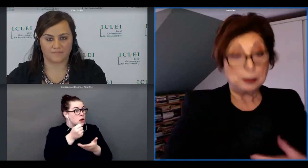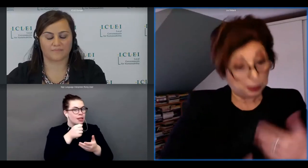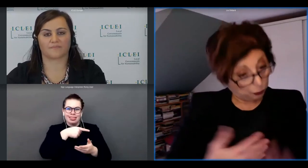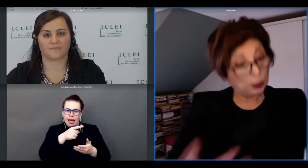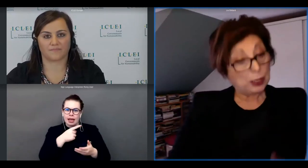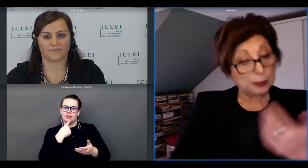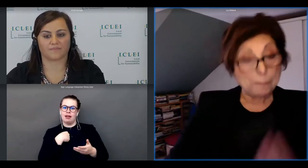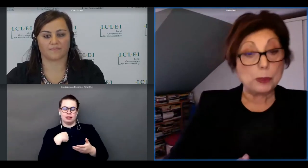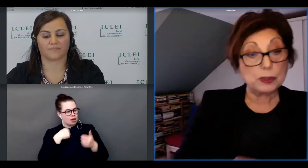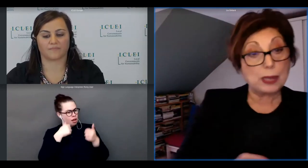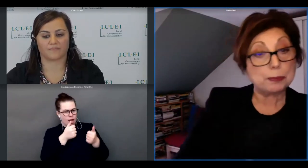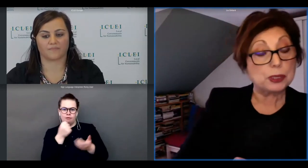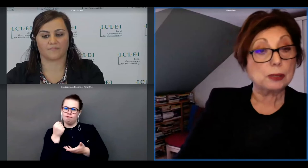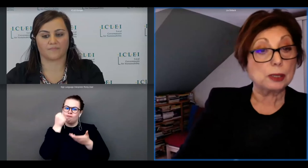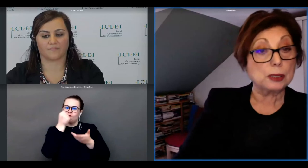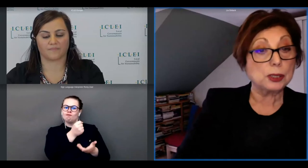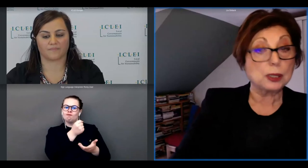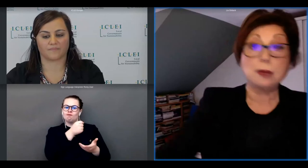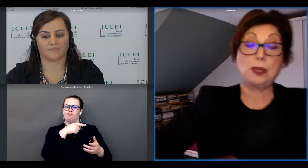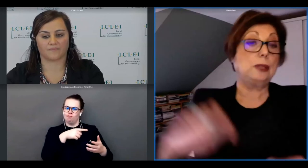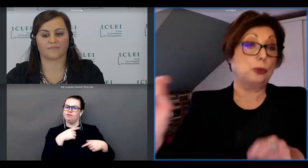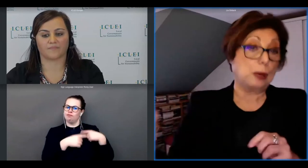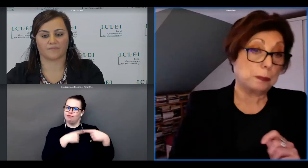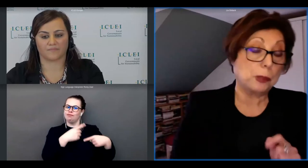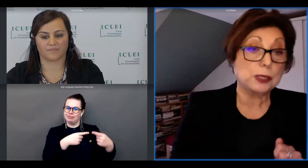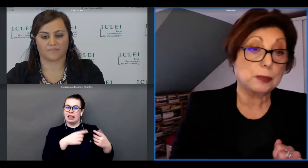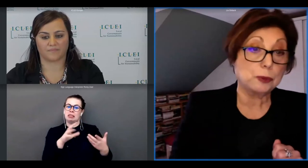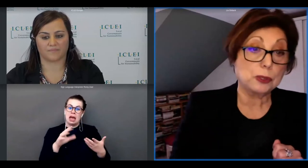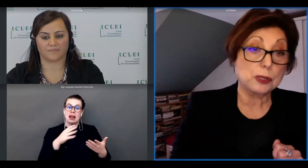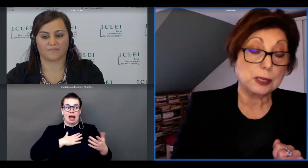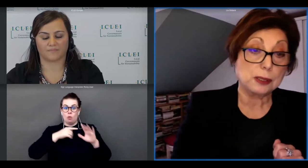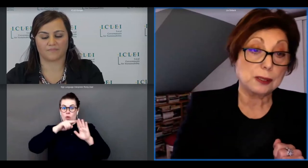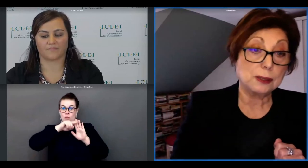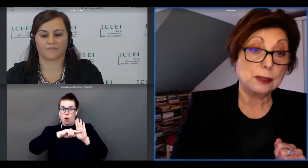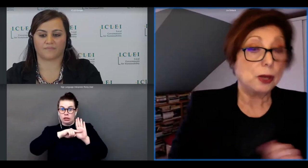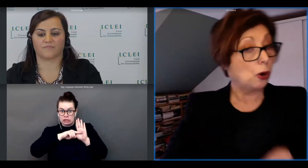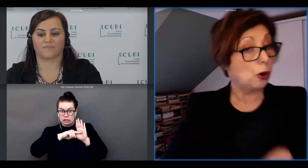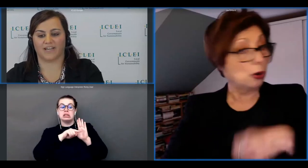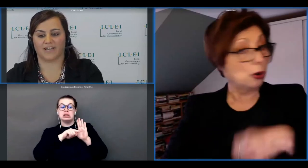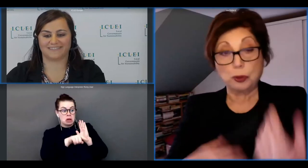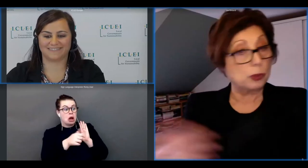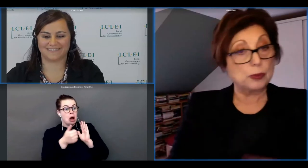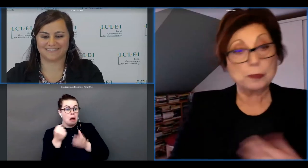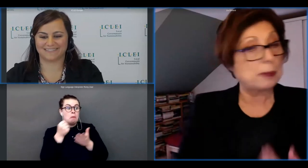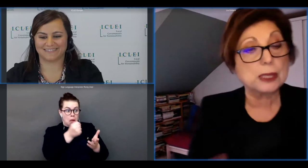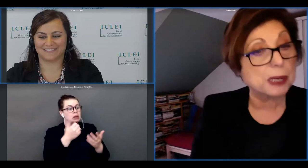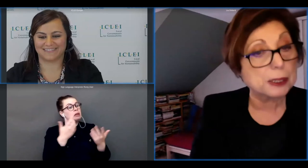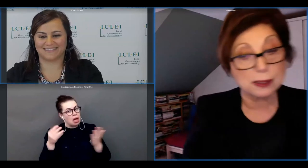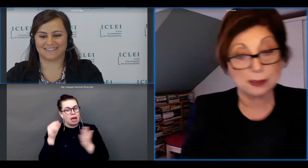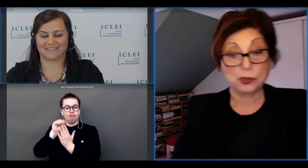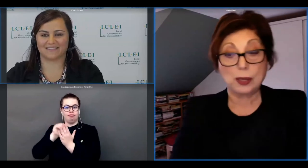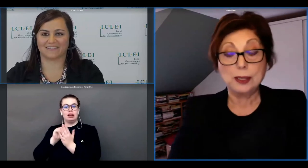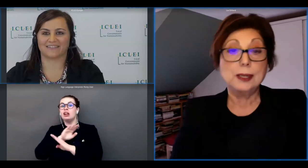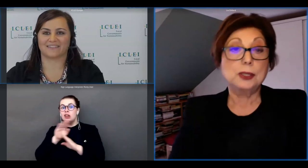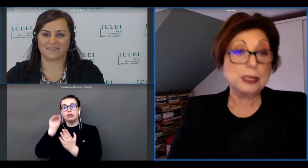we can then put that particular initiative into our policy for the city or improving public spaces